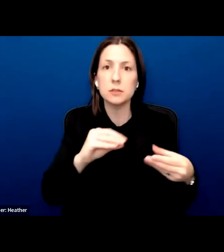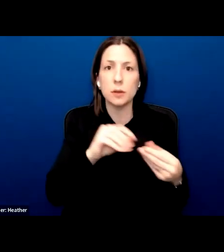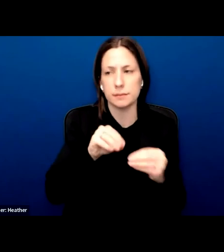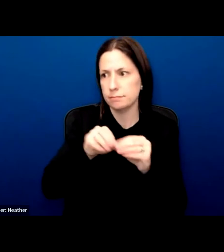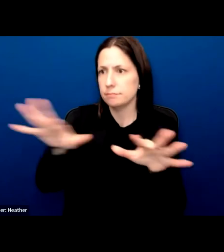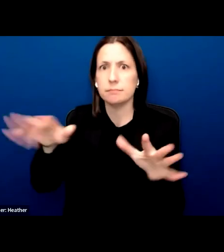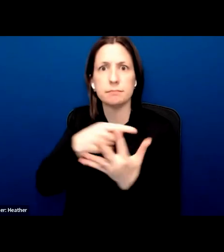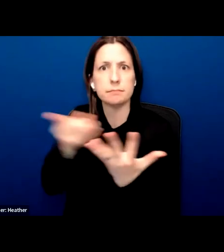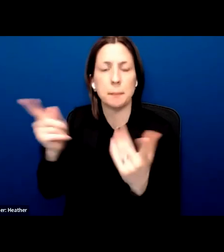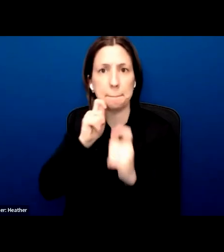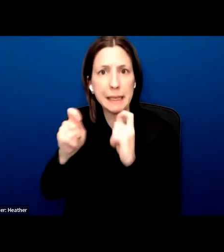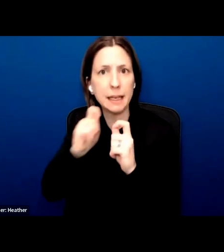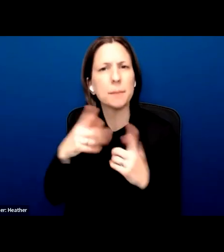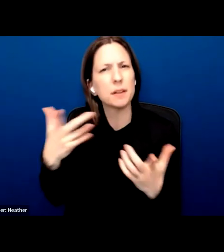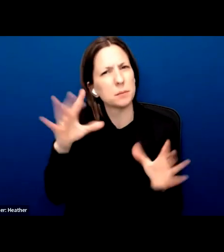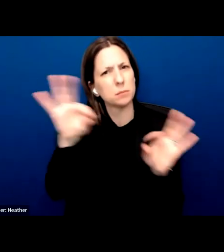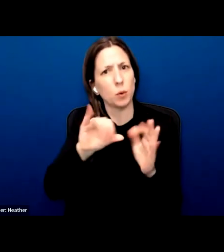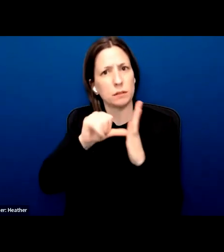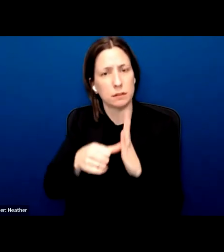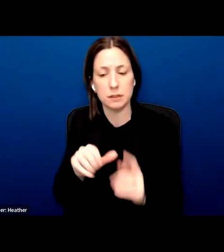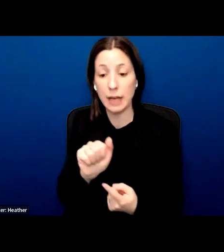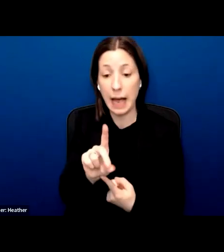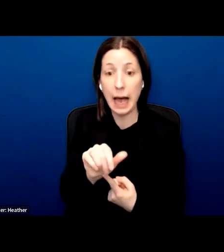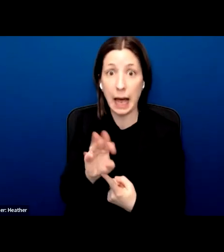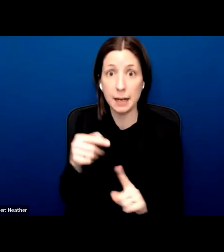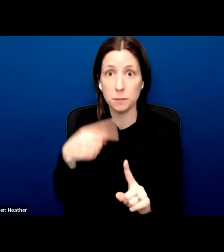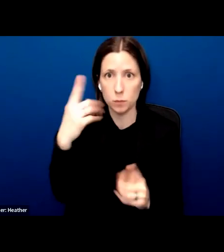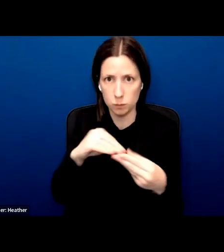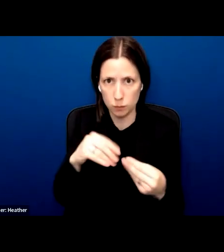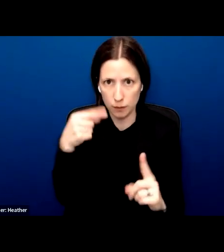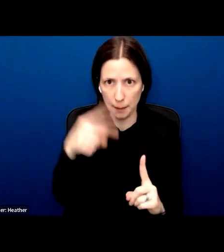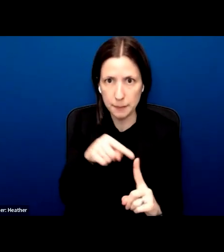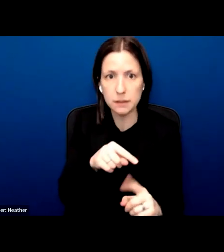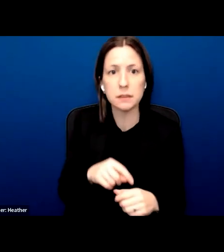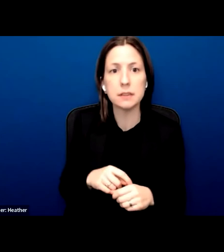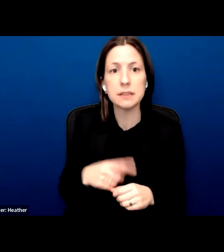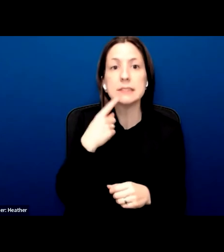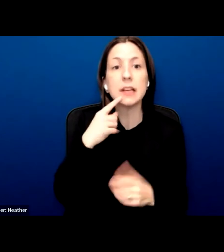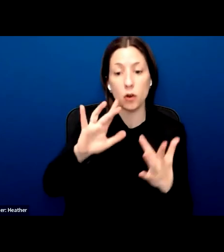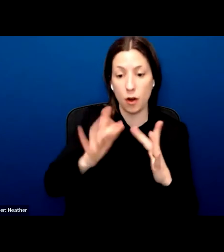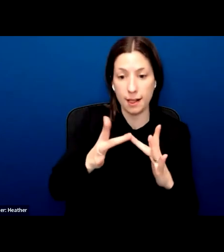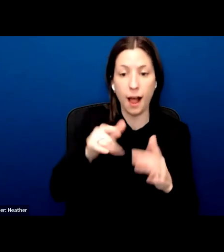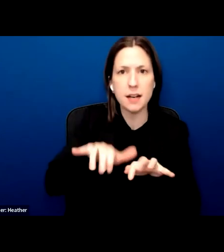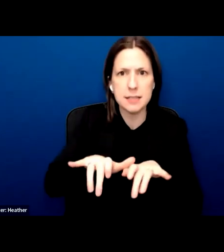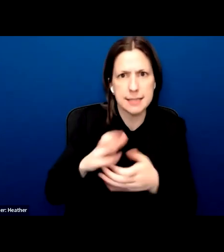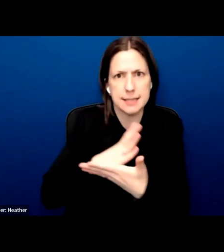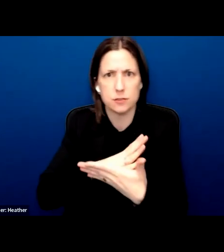persecute individuals. Adam was arrested by the RCMP for alleged online extremism. He spent two years in jail awaiting trial, and